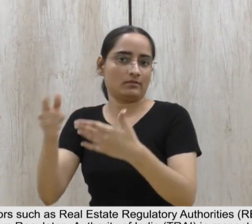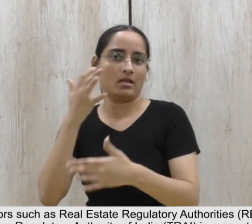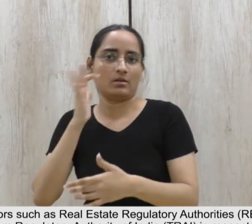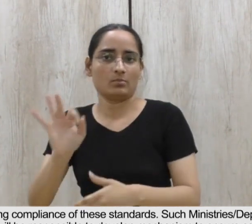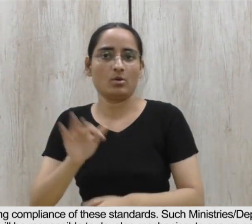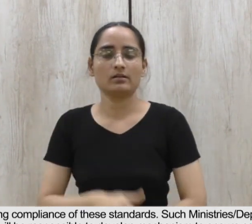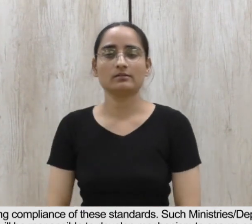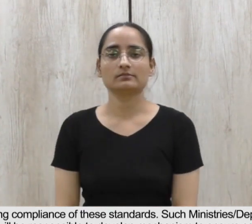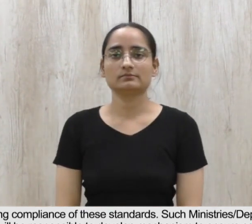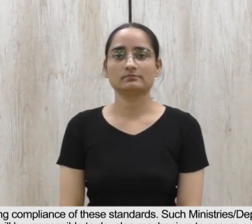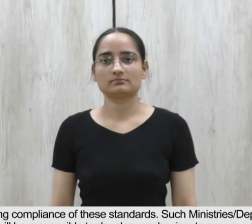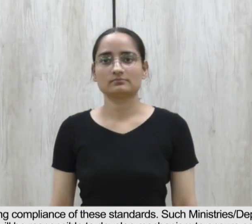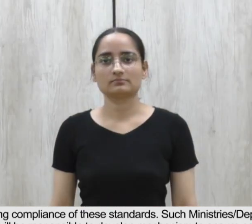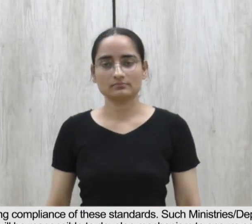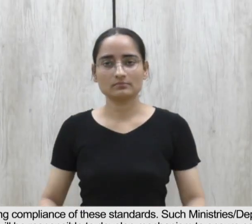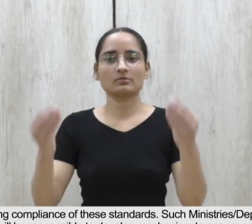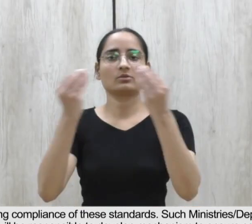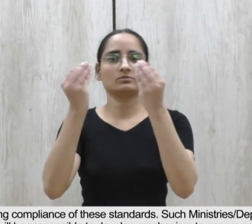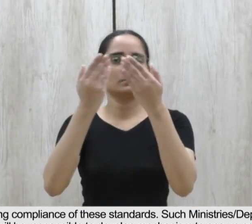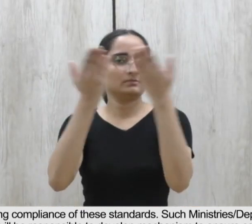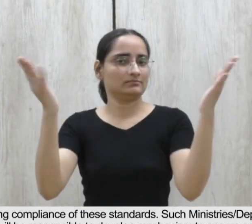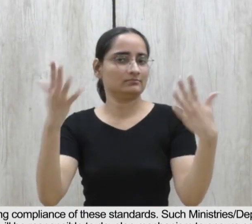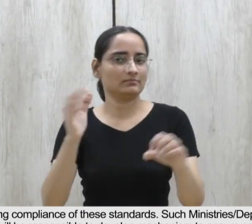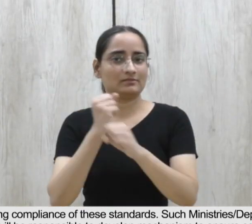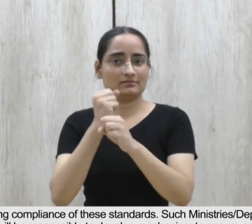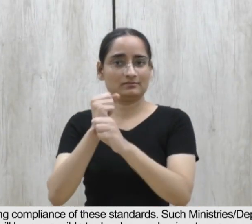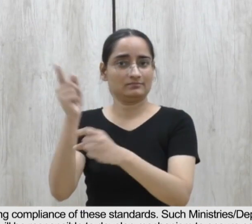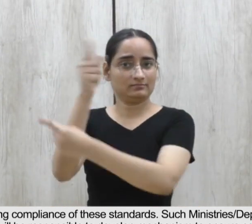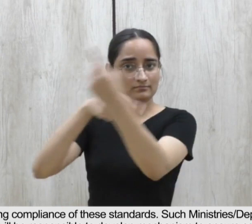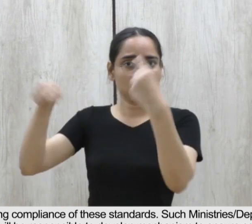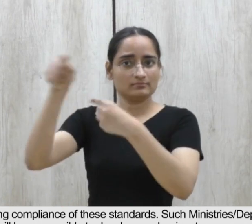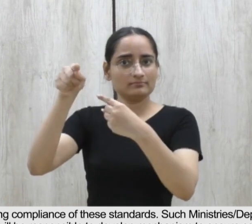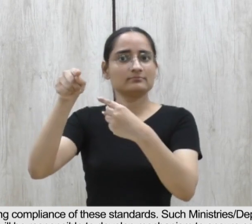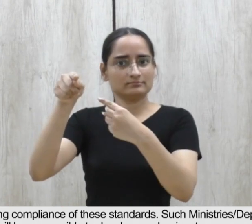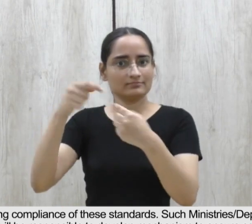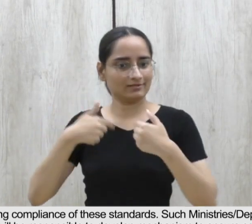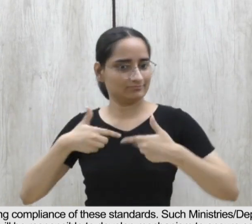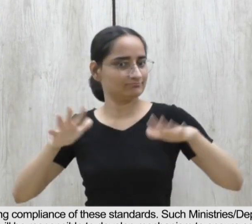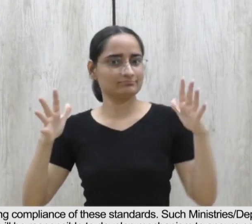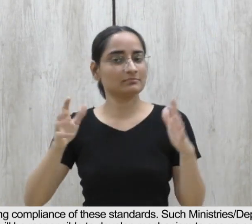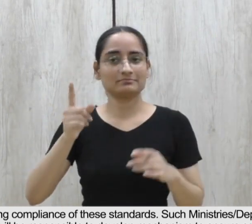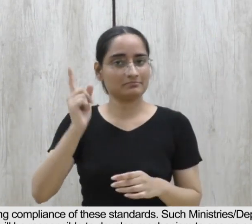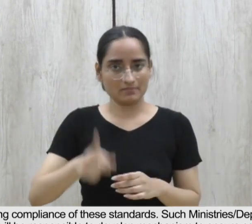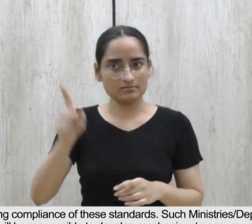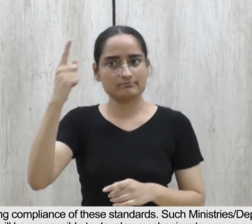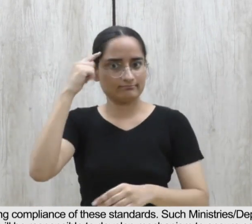responsible for ensuring compliance of these standards such